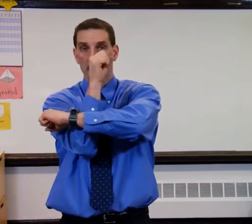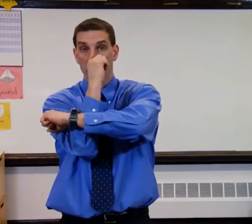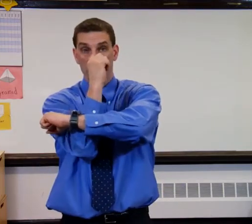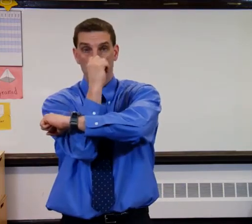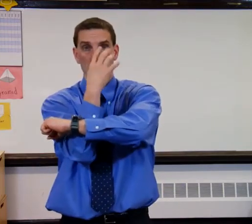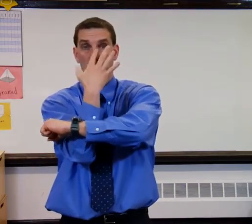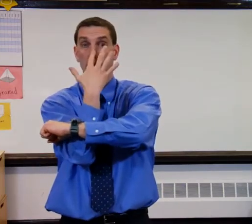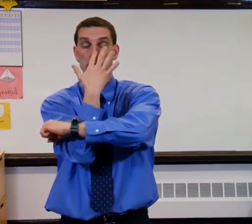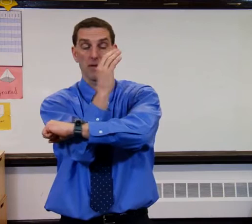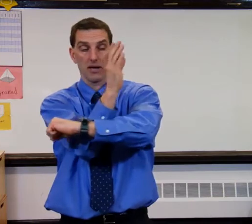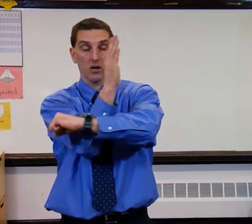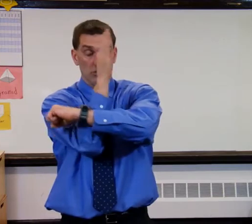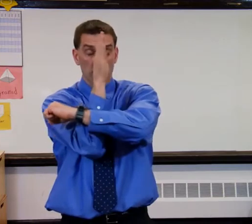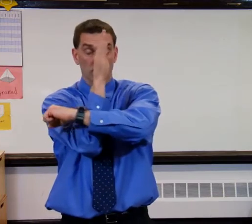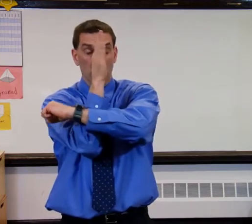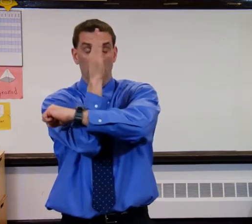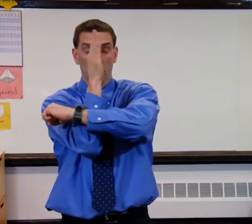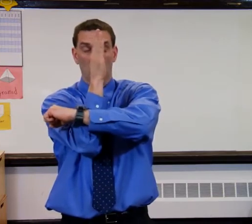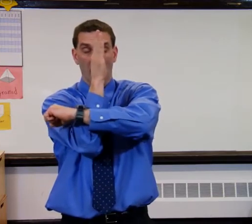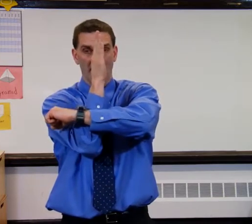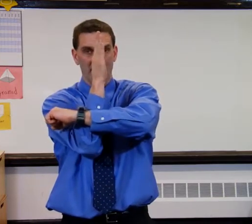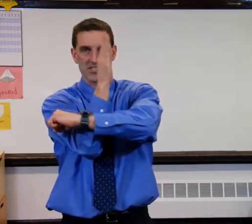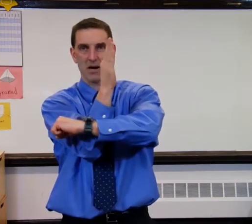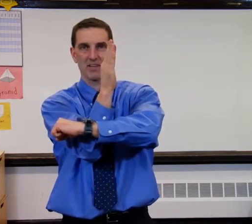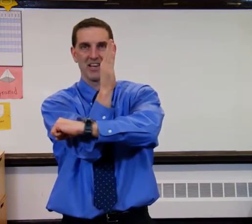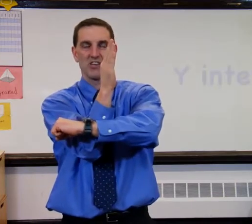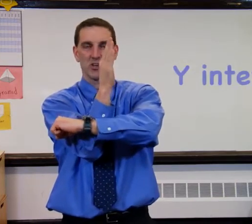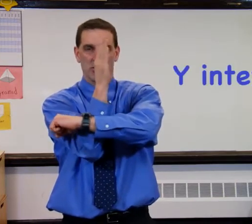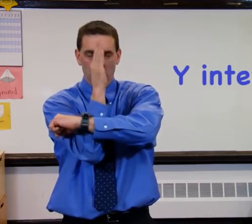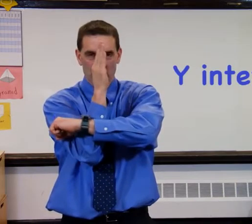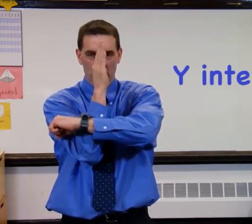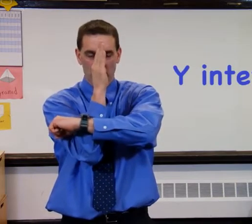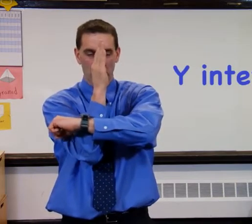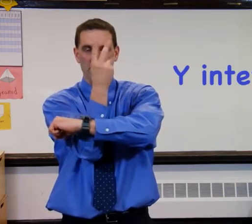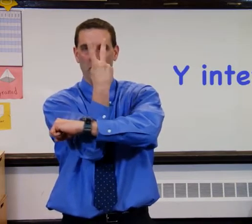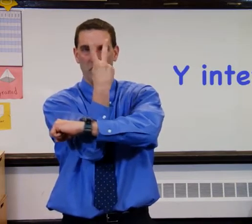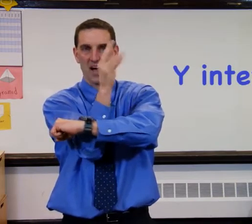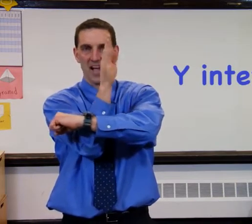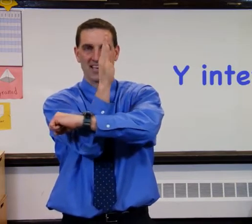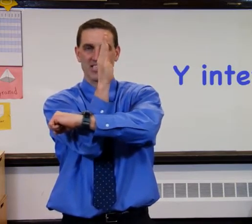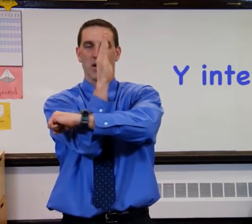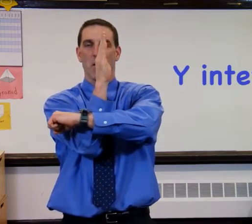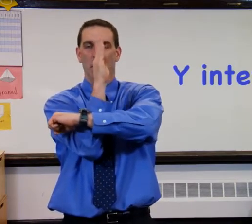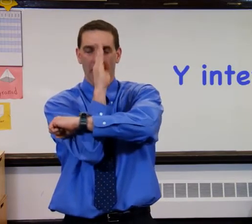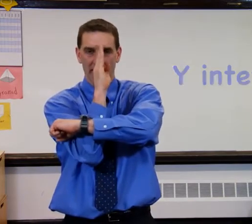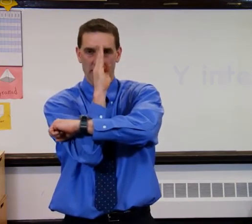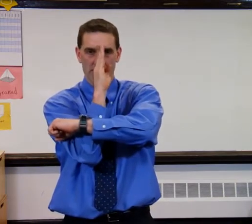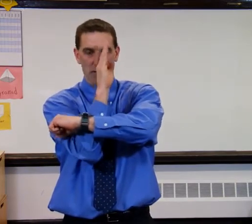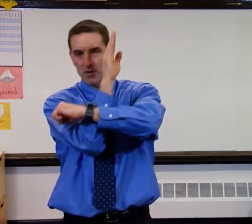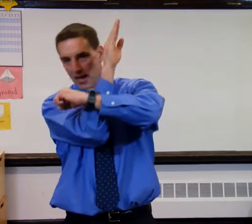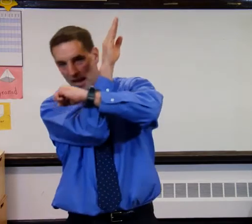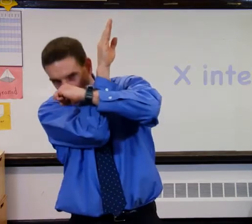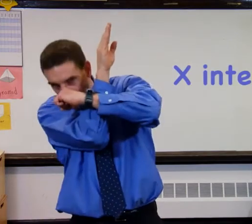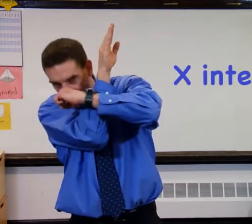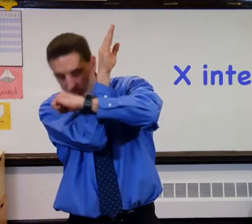this, I'm scratching my nose, this is also y intercept. So you touch your nose to the y axis, y intercept. X intercept,